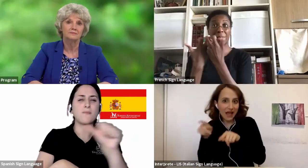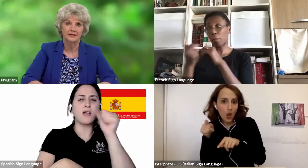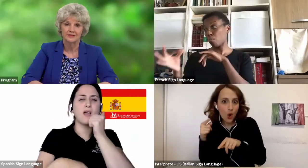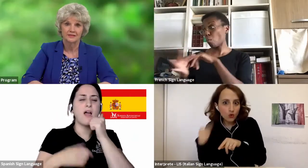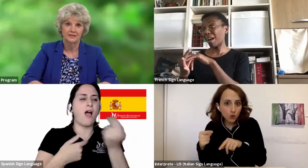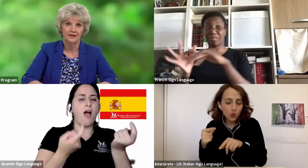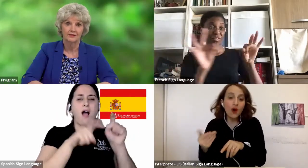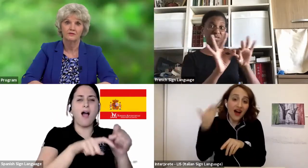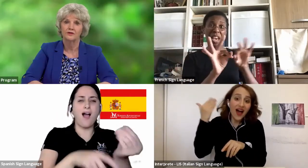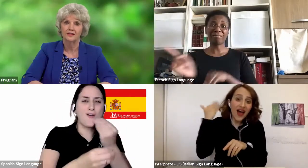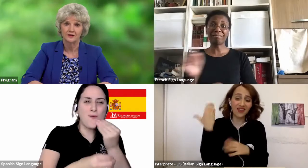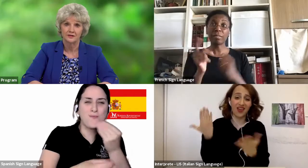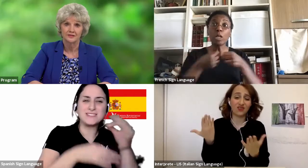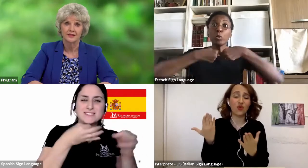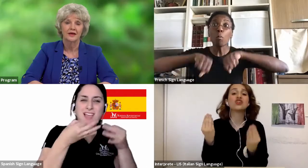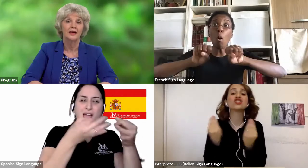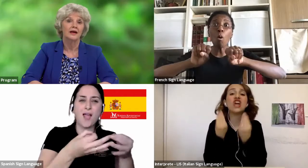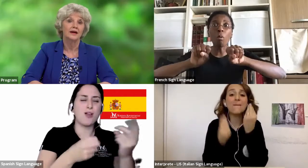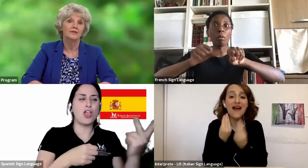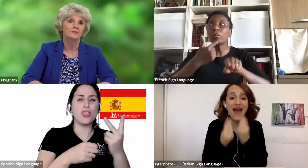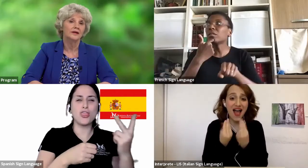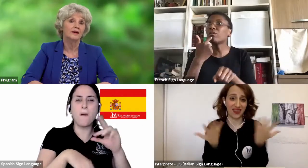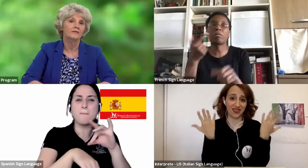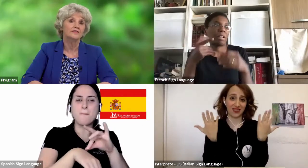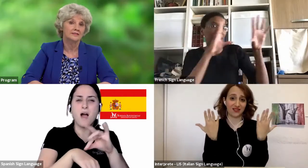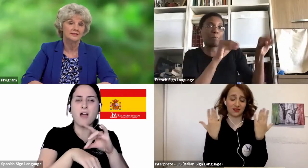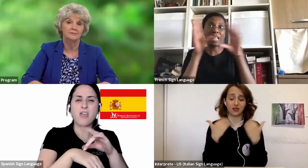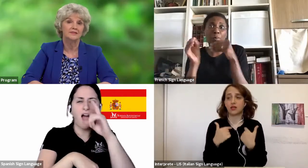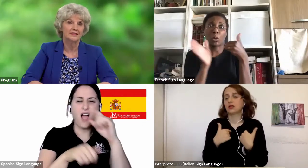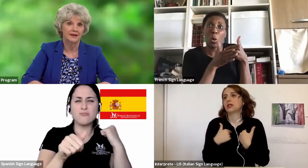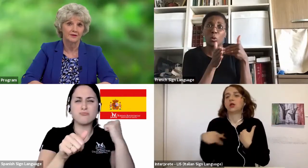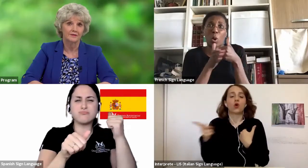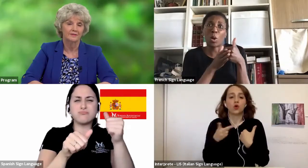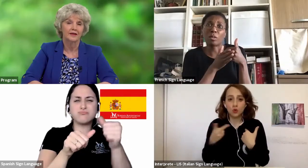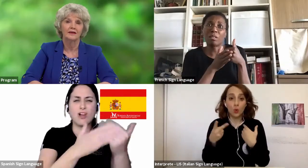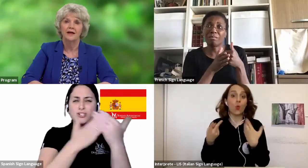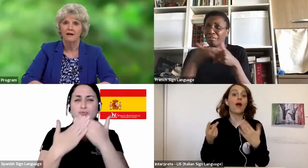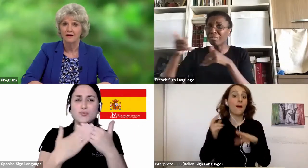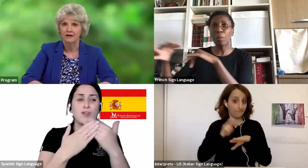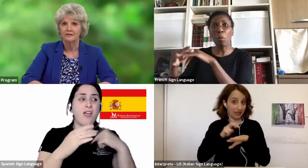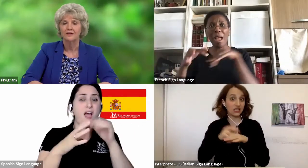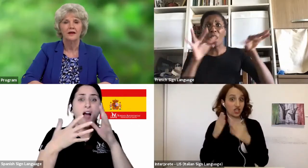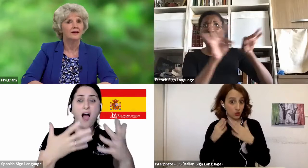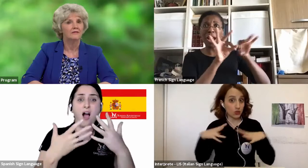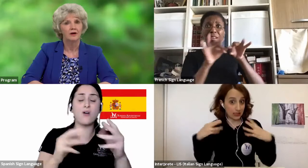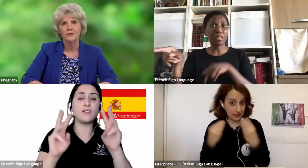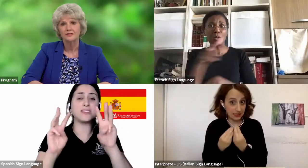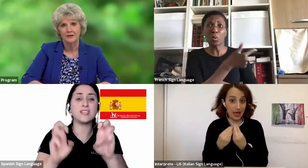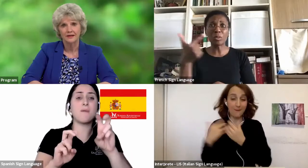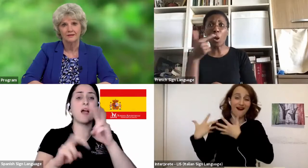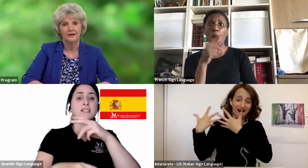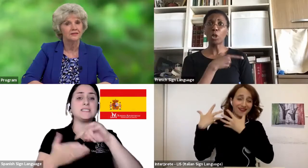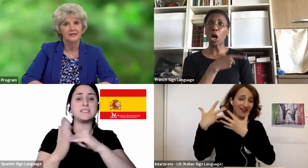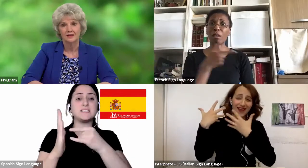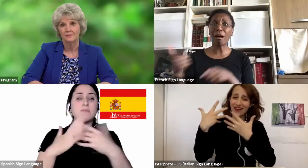practiced medicine together for years, and now they run a health system together. They are and have always